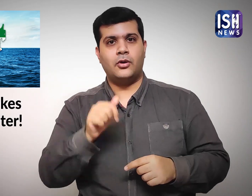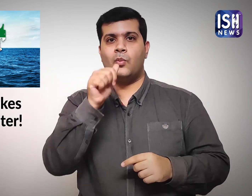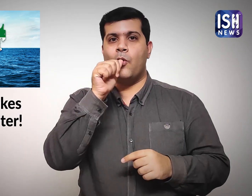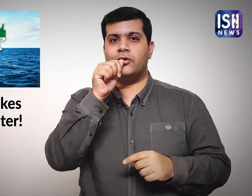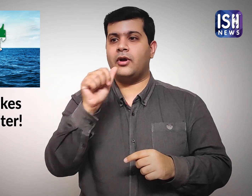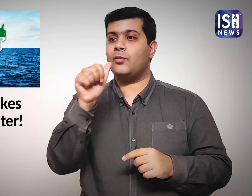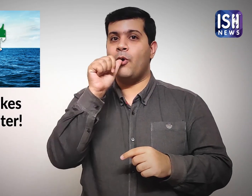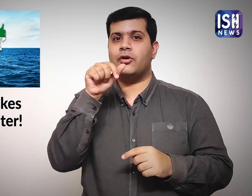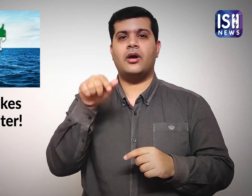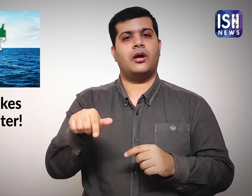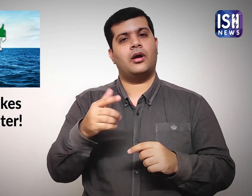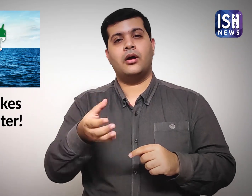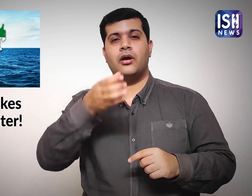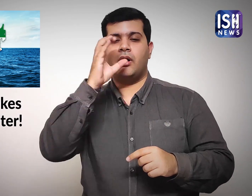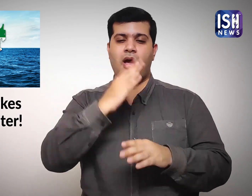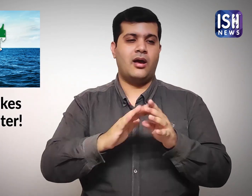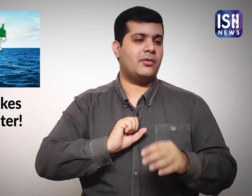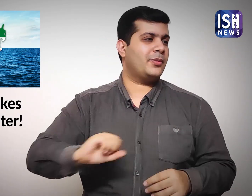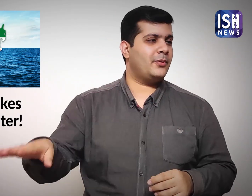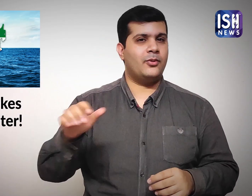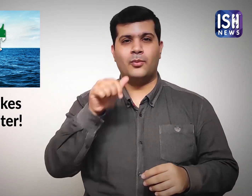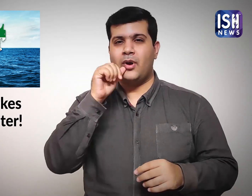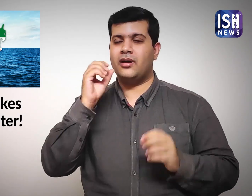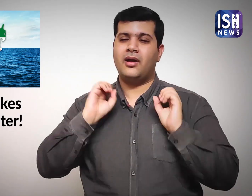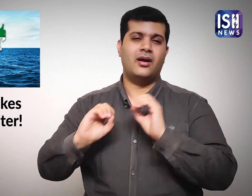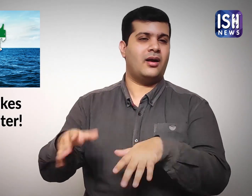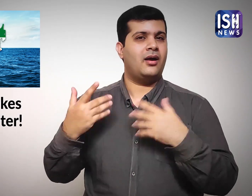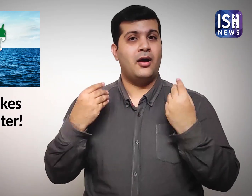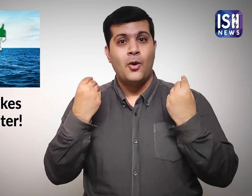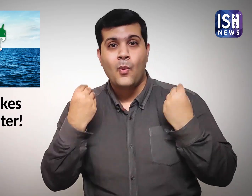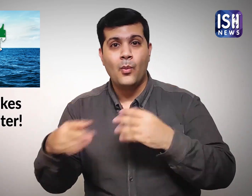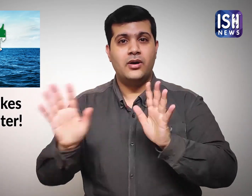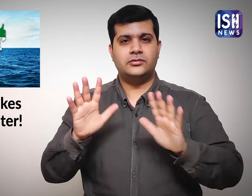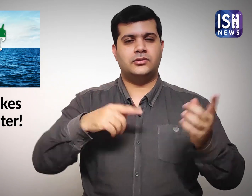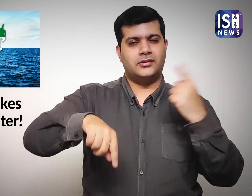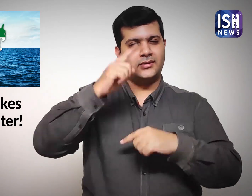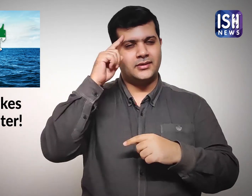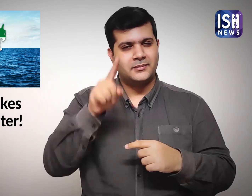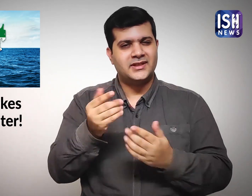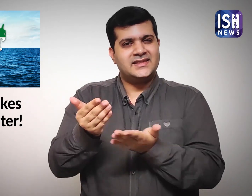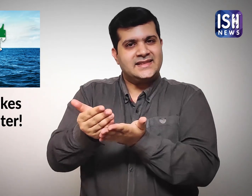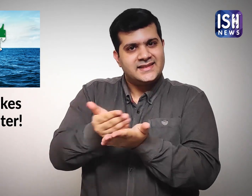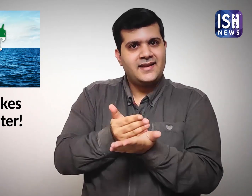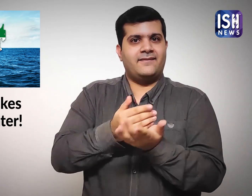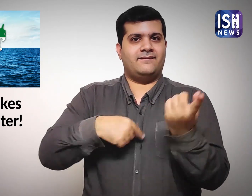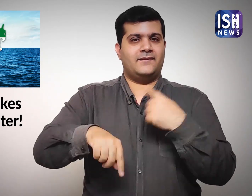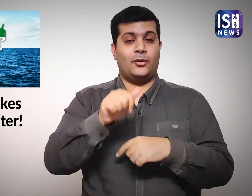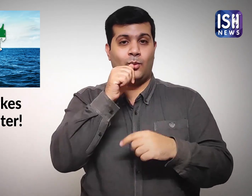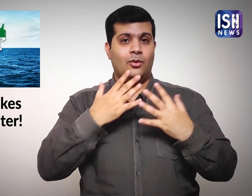This is why people should not waste water. It is better to save water. So